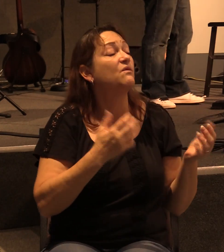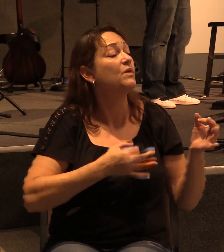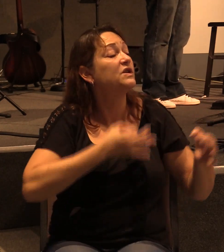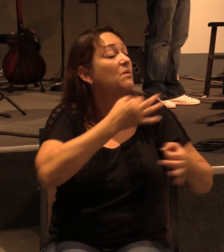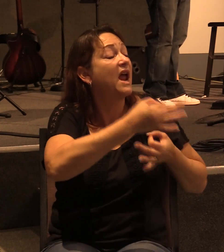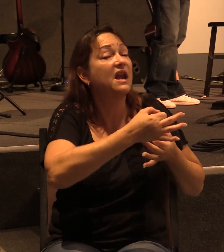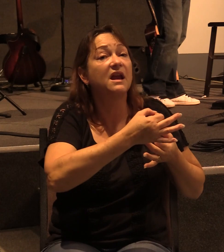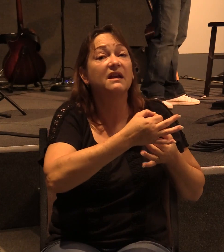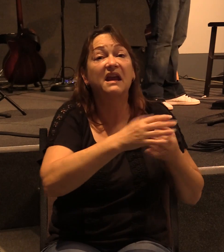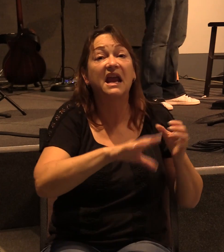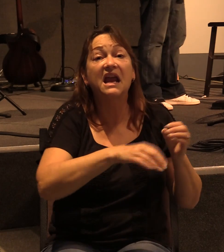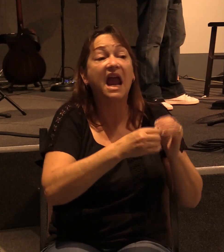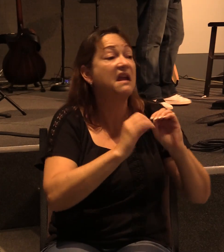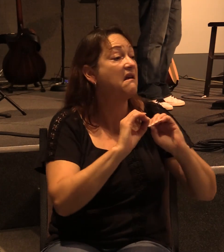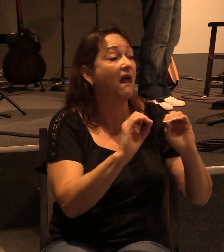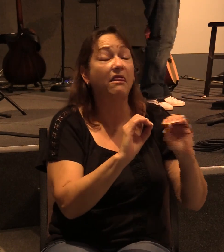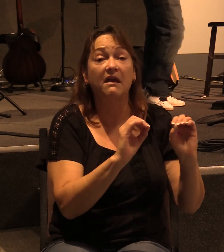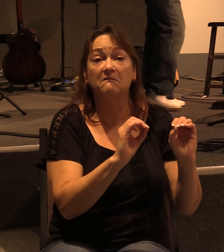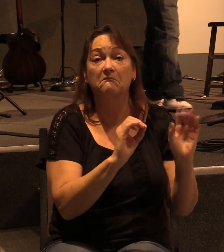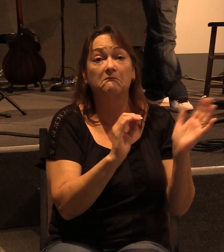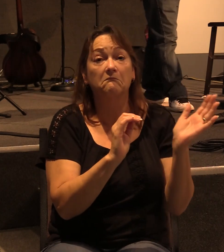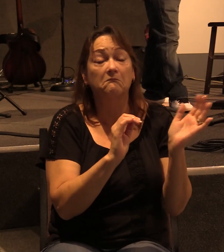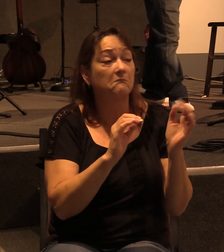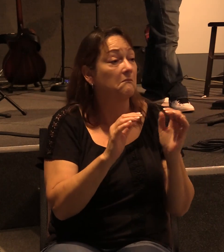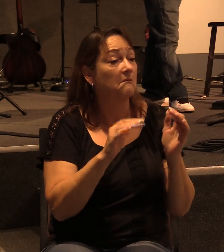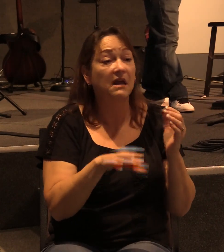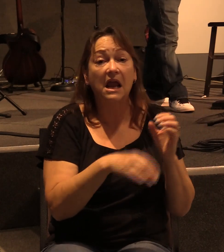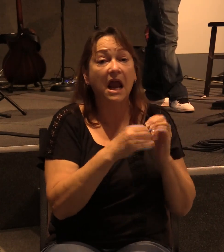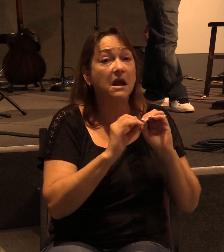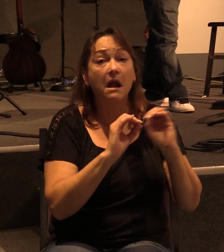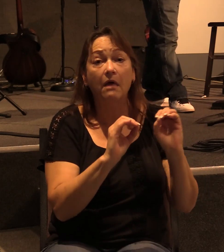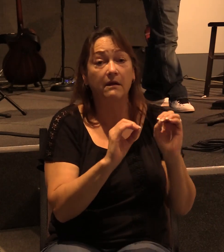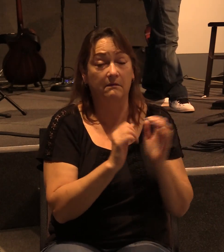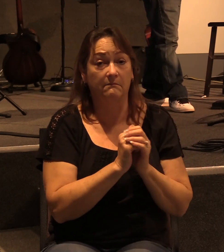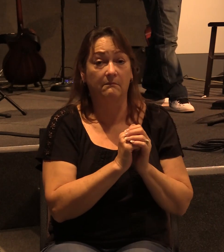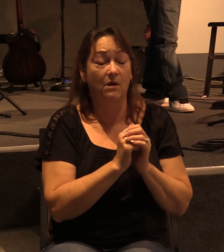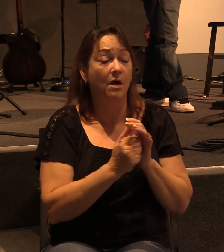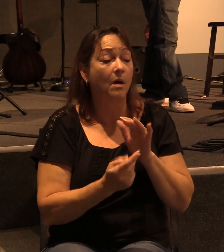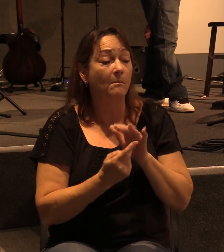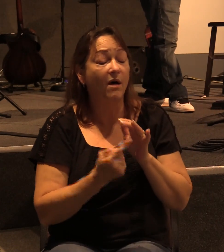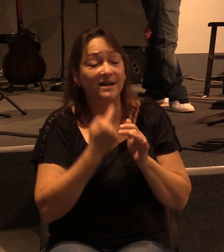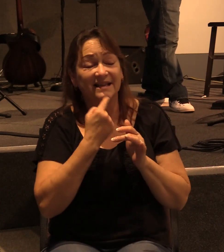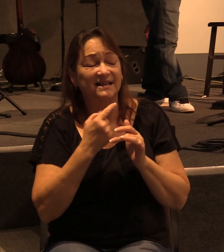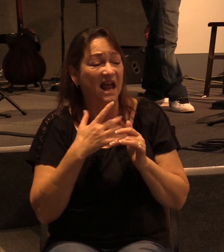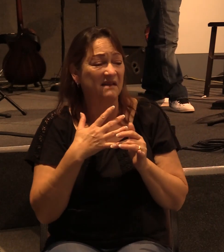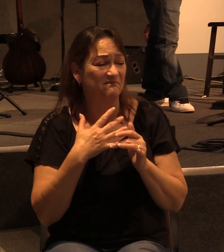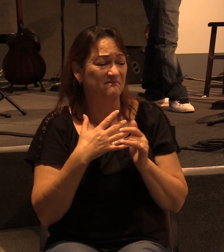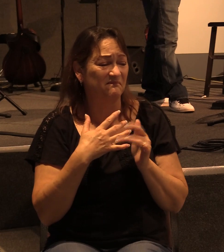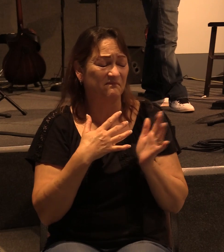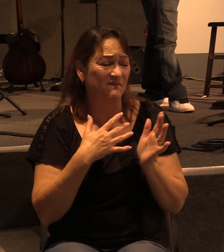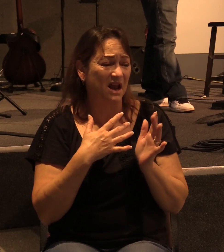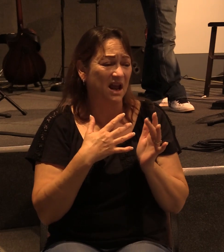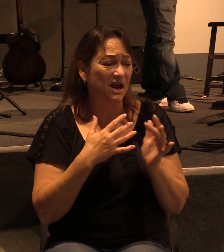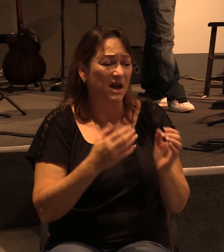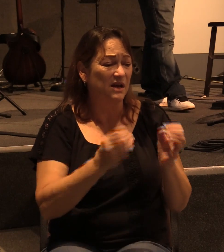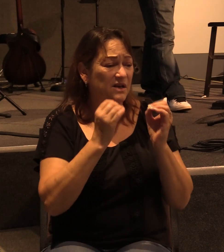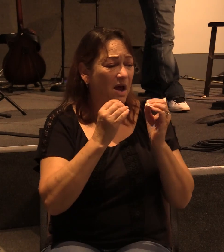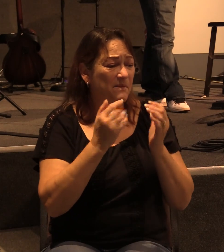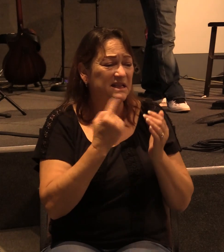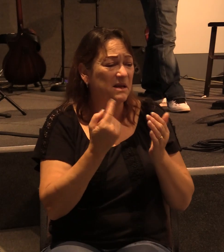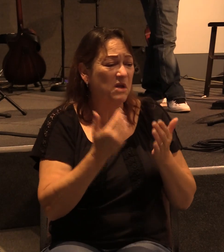What did I gain? We still have a five dollar bill. Right? That's what Paul's saying. He's saying I didn't get nothing from them.